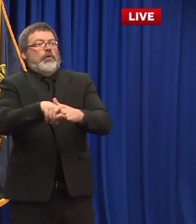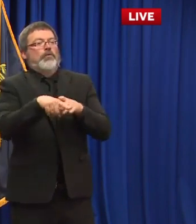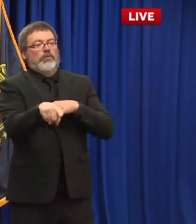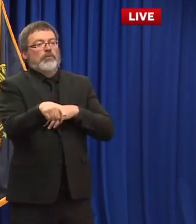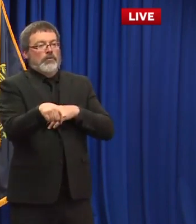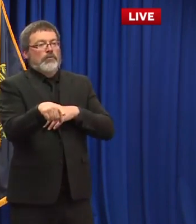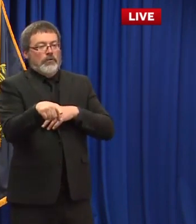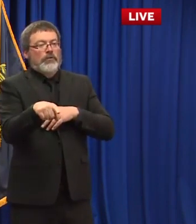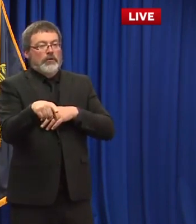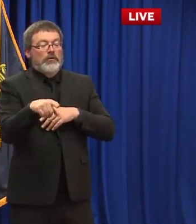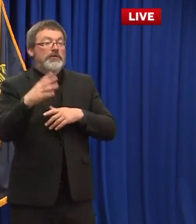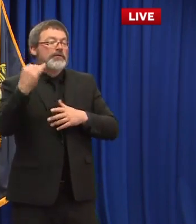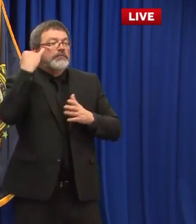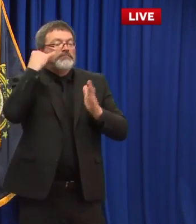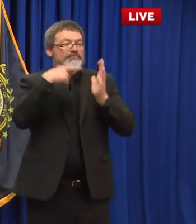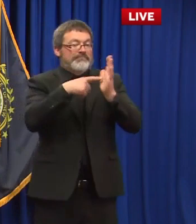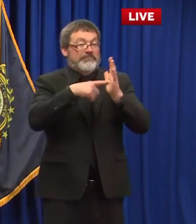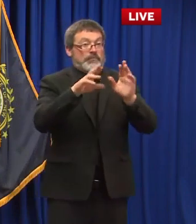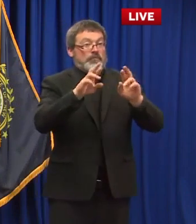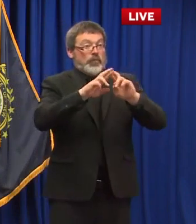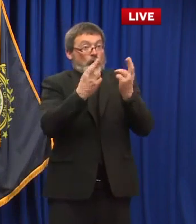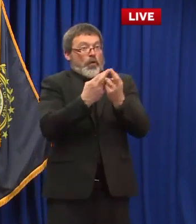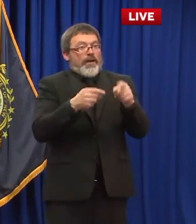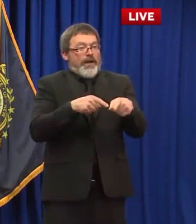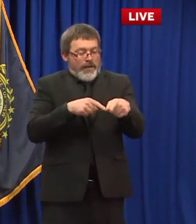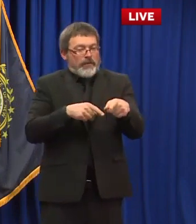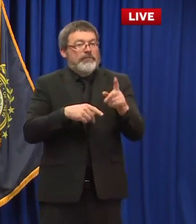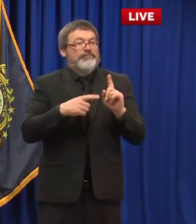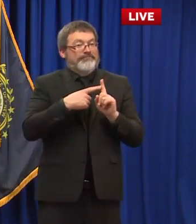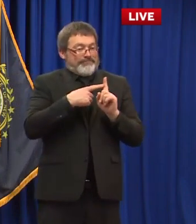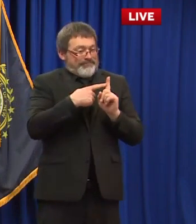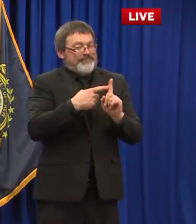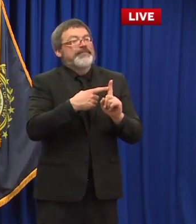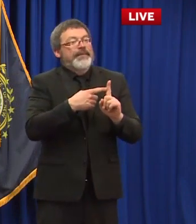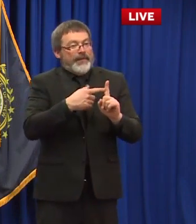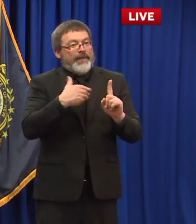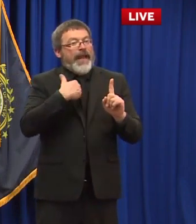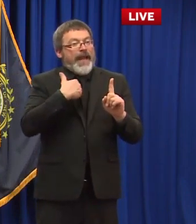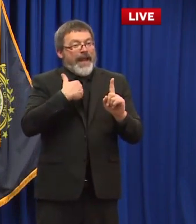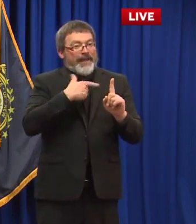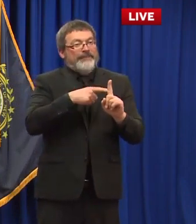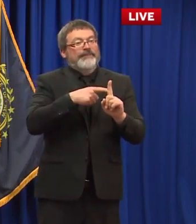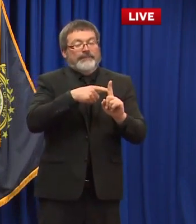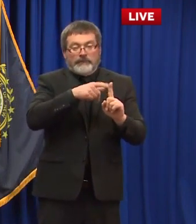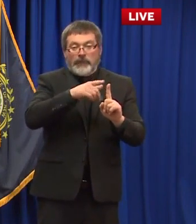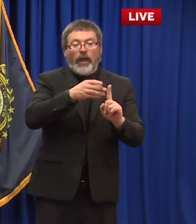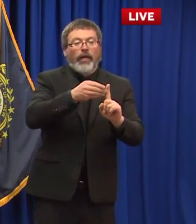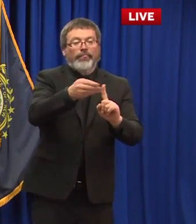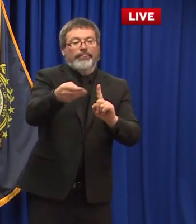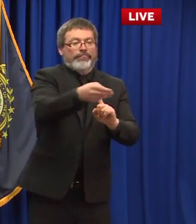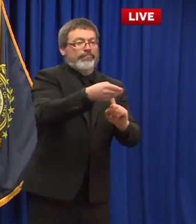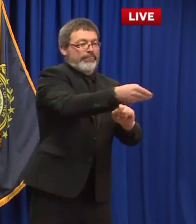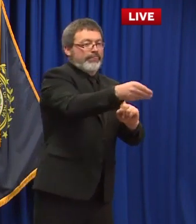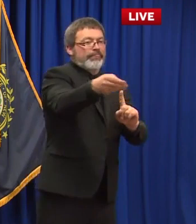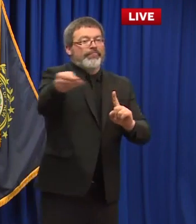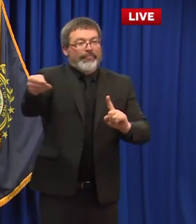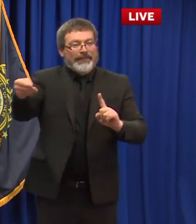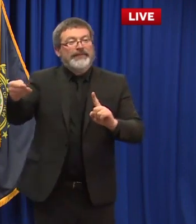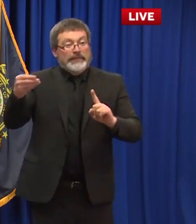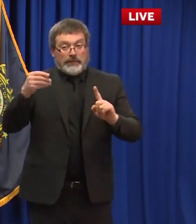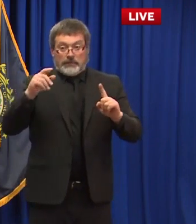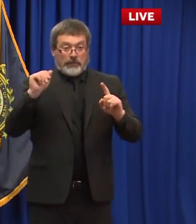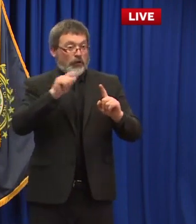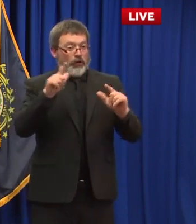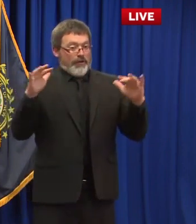and they all visited that donut shop you know the week of x we can make some assumptions about that but we do know that there's